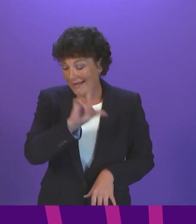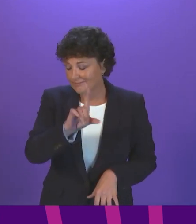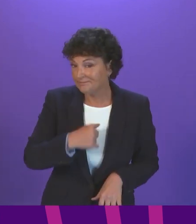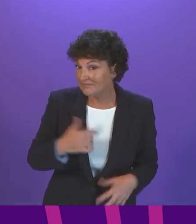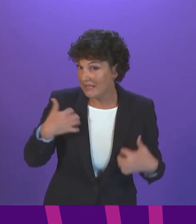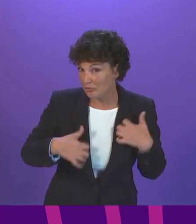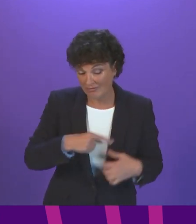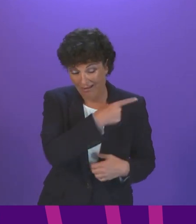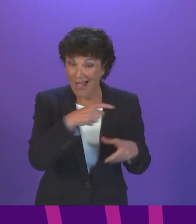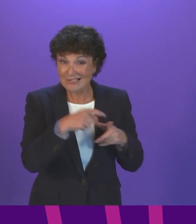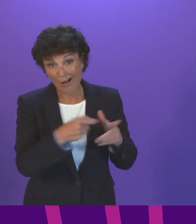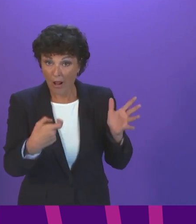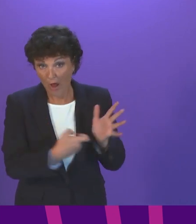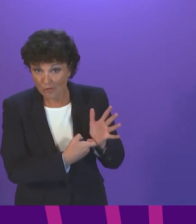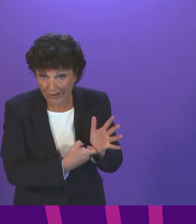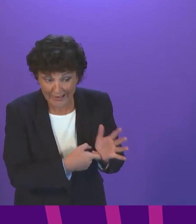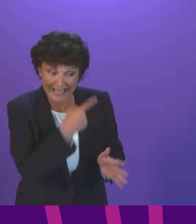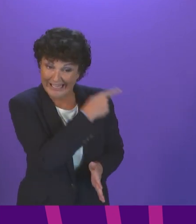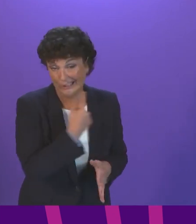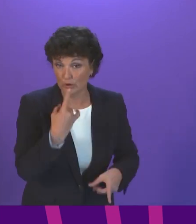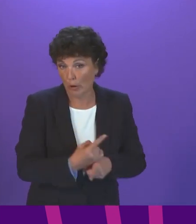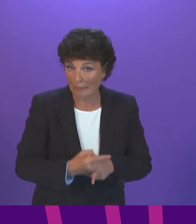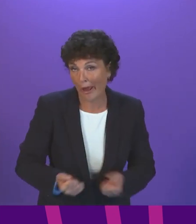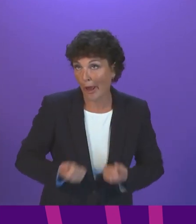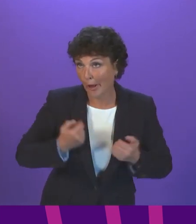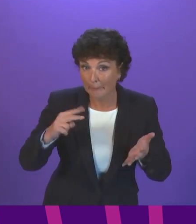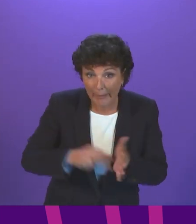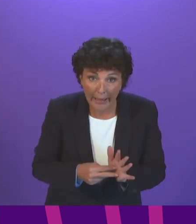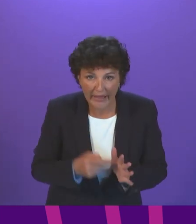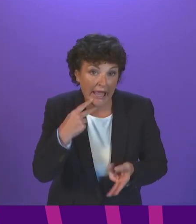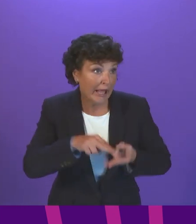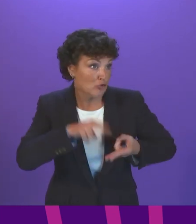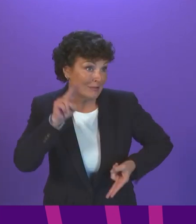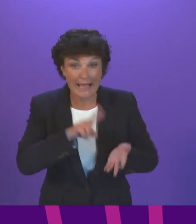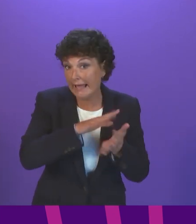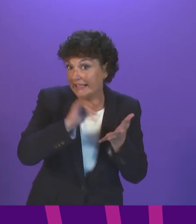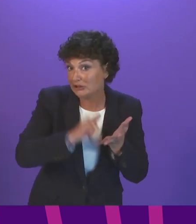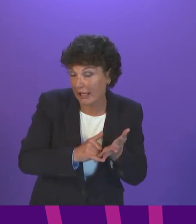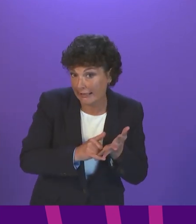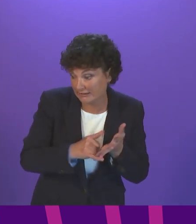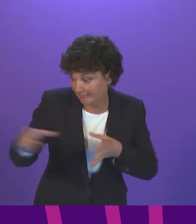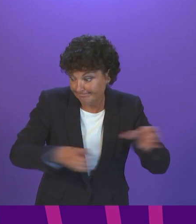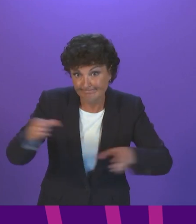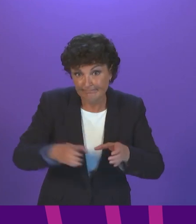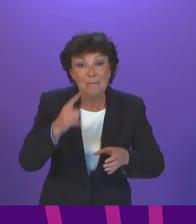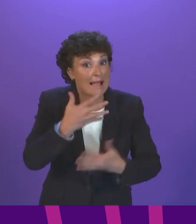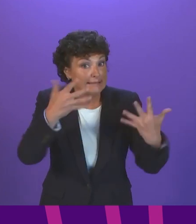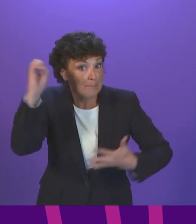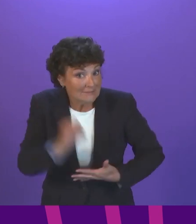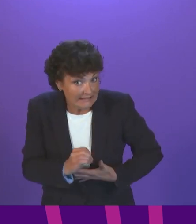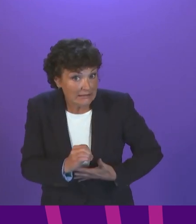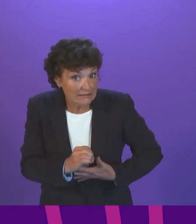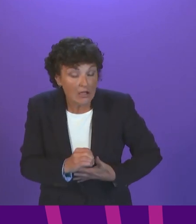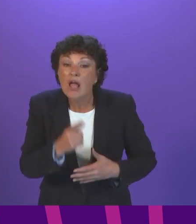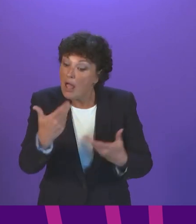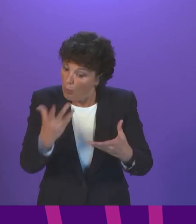plan that Douglas Ross derides here, which is the Scottish Government plan to increase NHS capacity by 10%, backed by